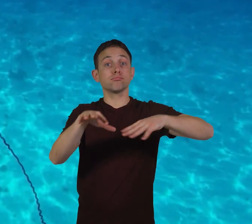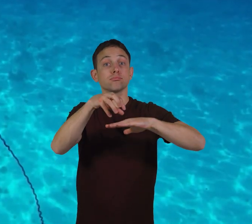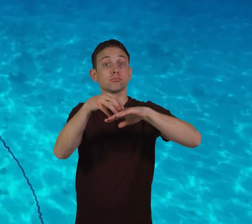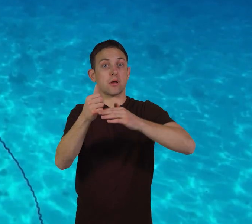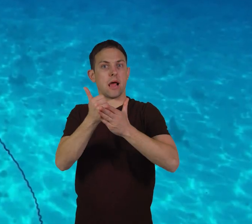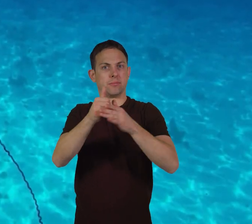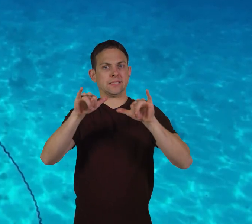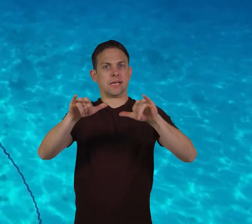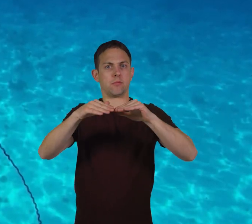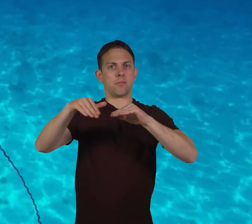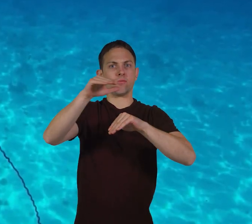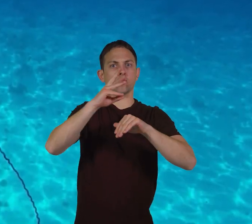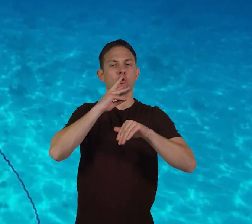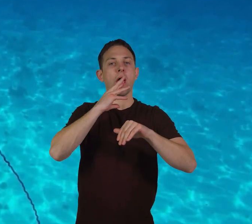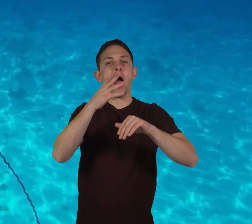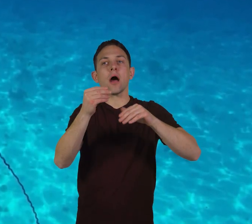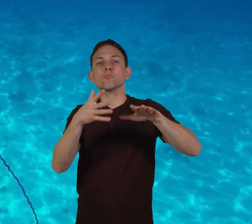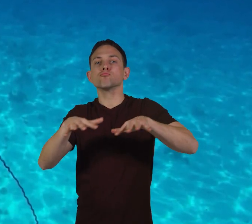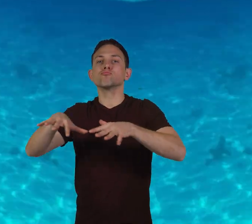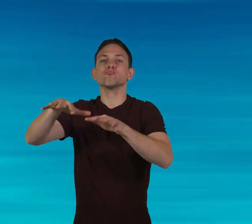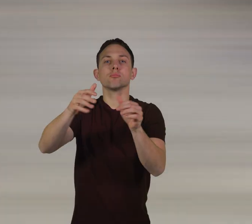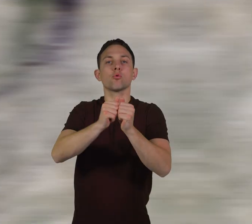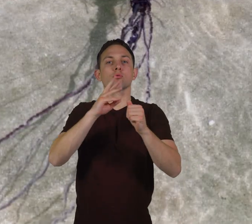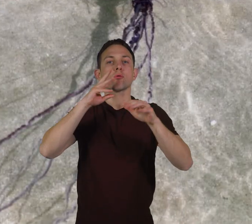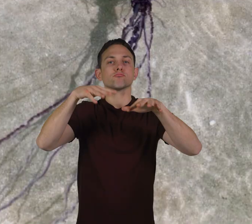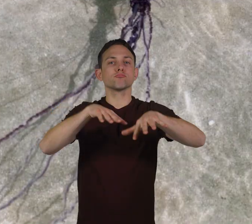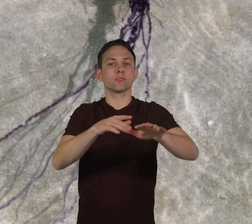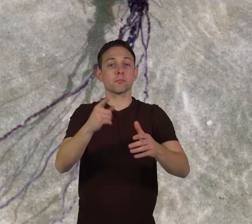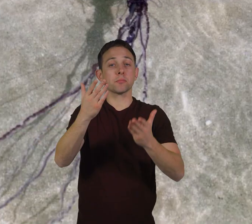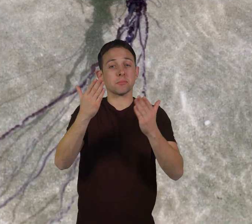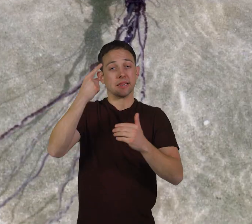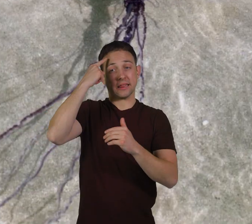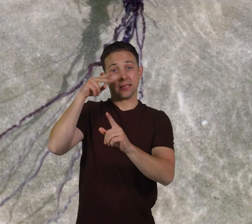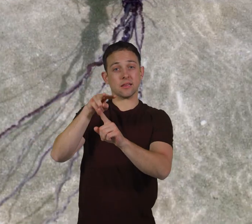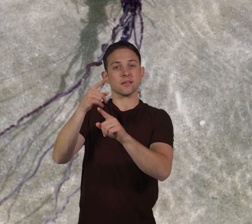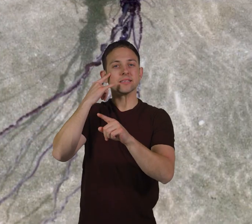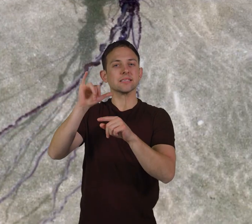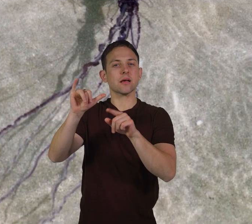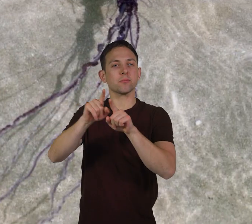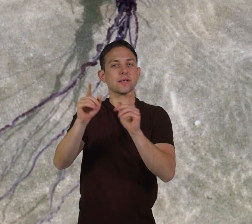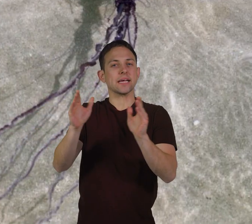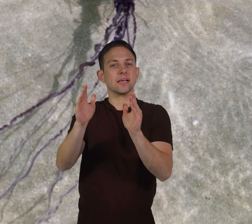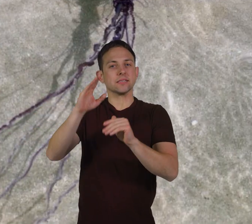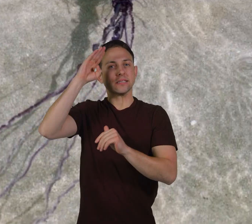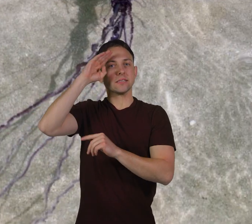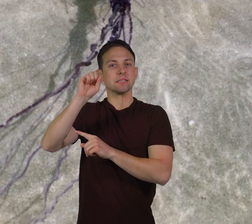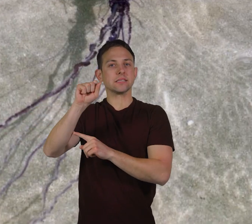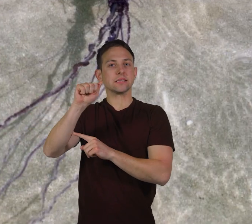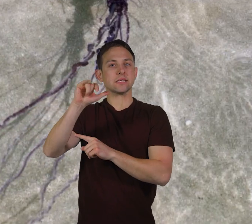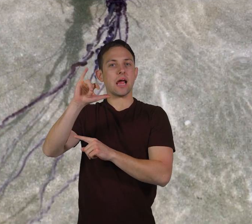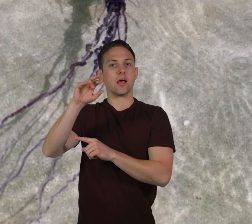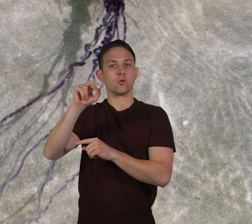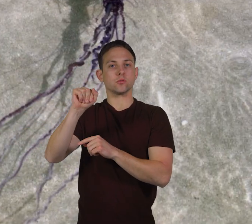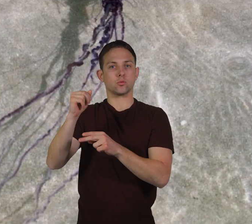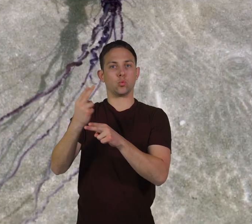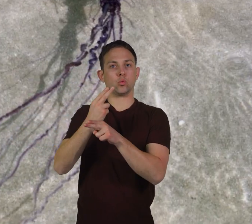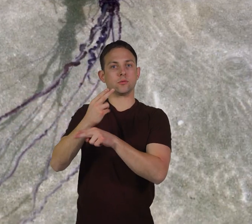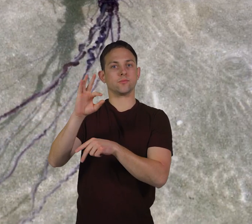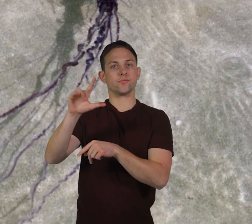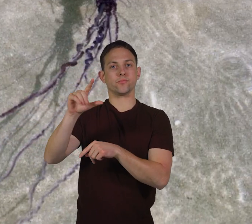water and drift along with the currents. You could think of manowars like tiny sailors, using their floats to sail on the water.